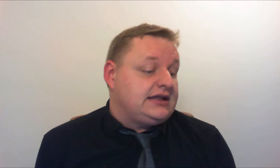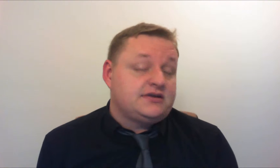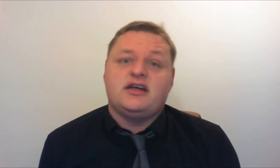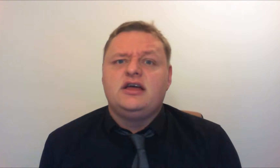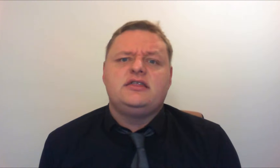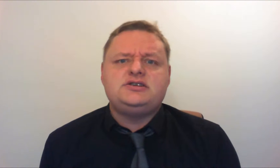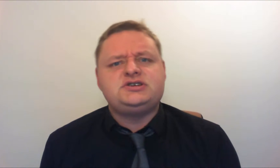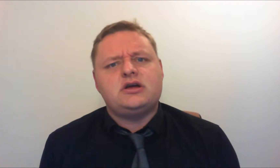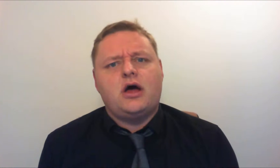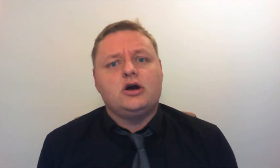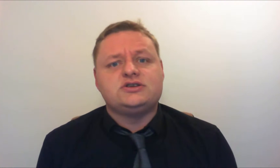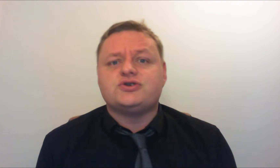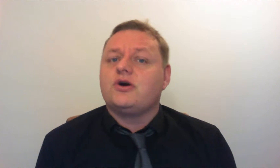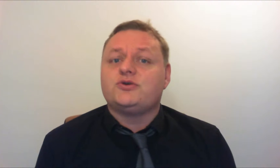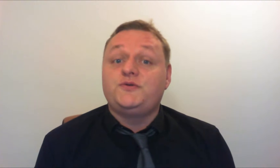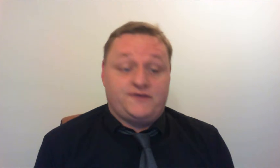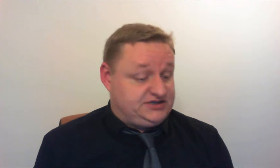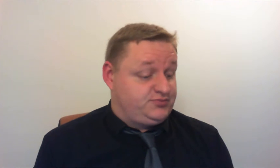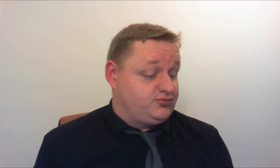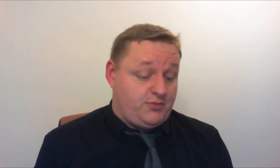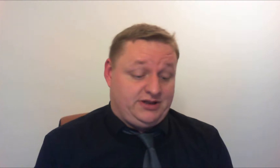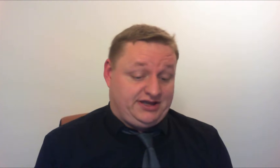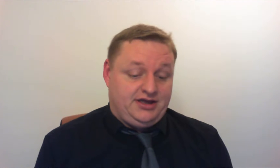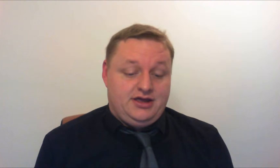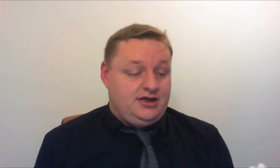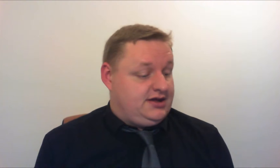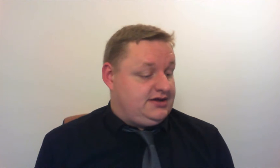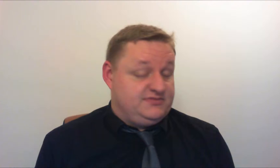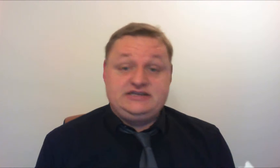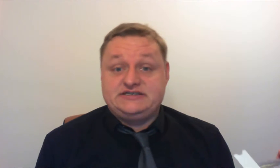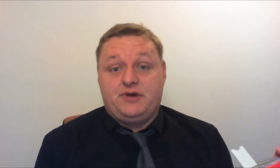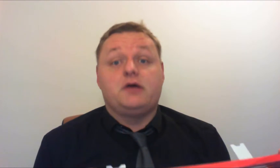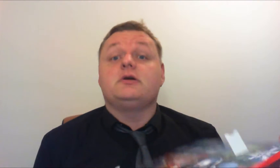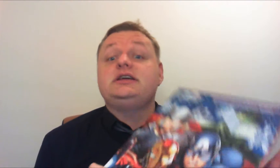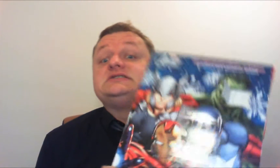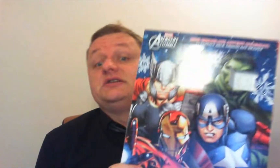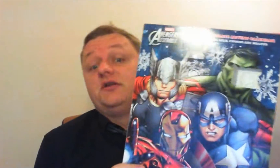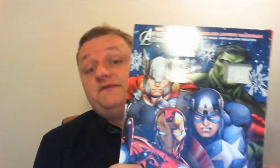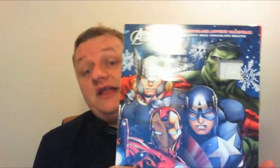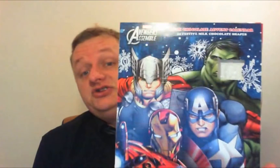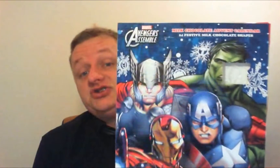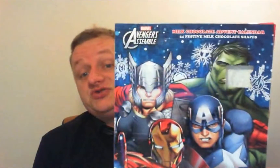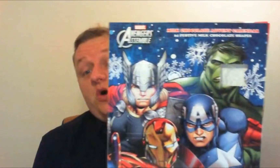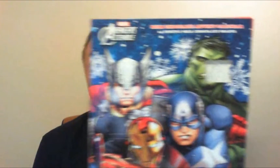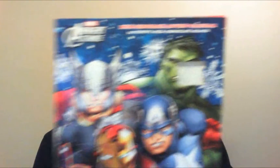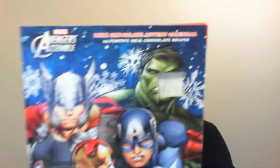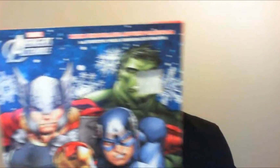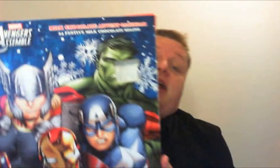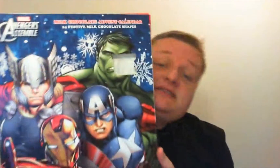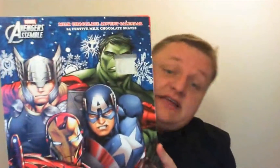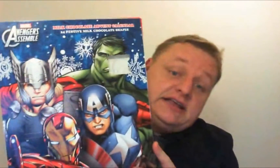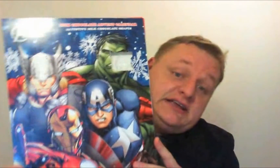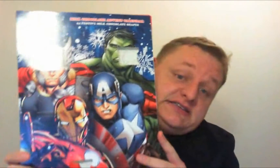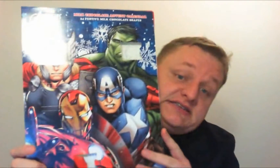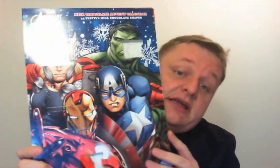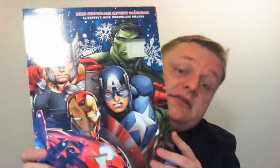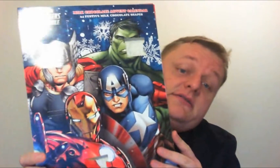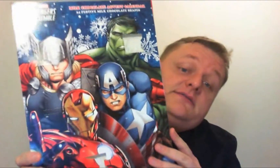calendar this year I'm gonna try and do things properly this is my one it's an Avengers one yes and it is the 2nd of